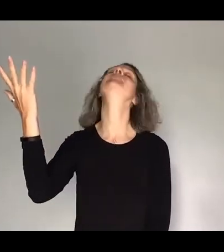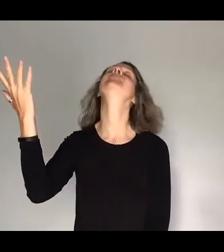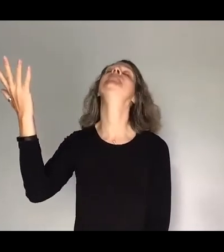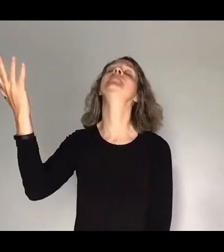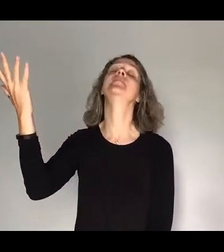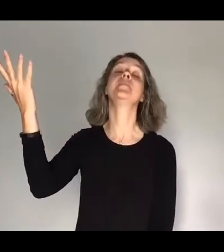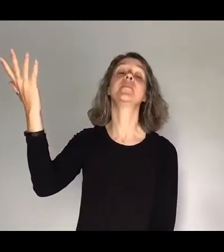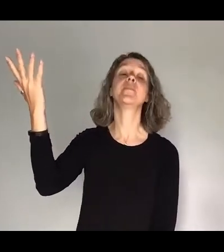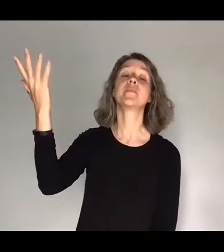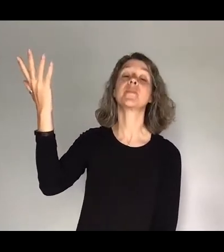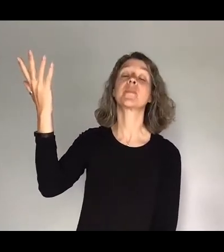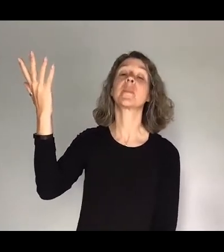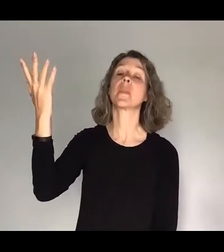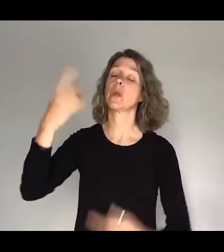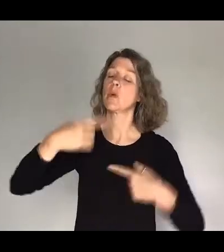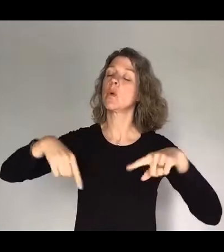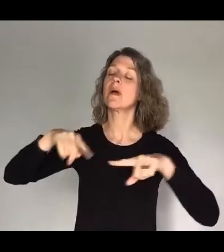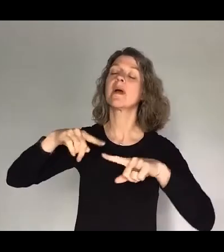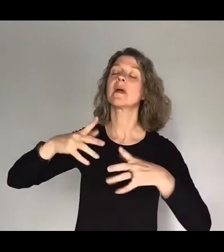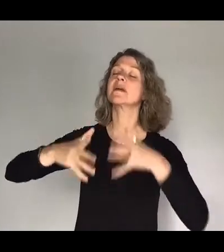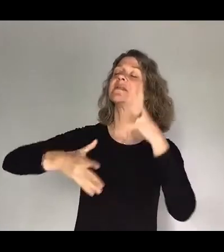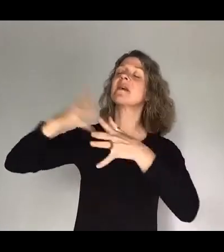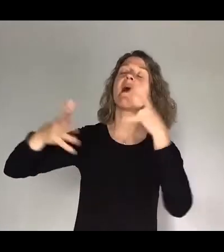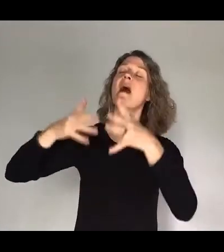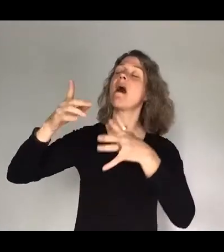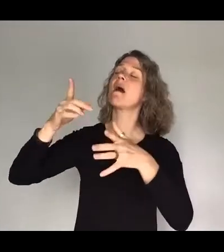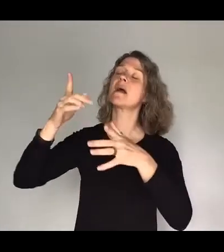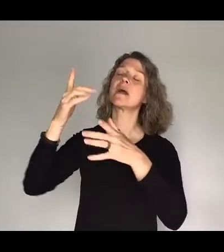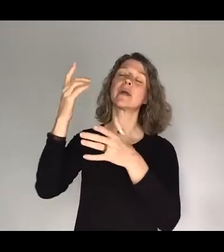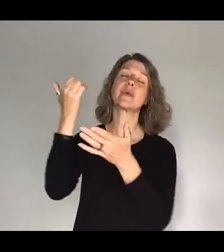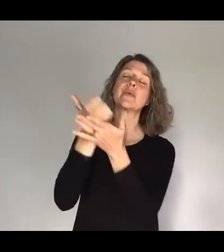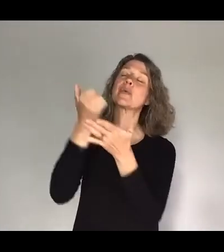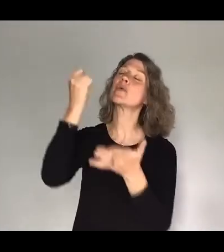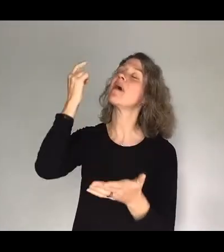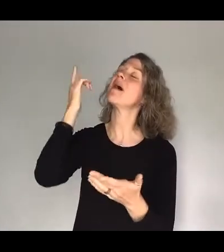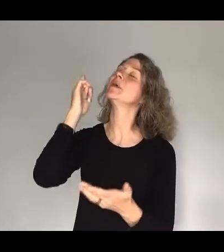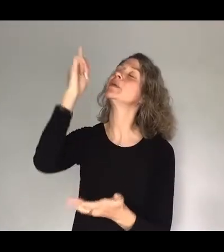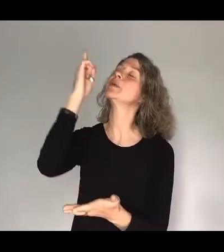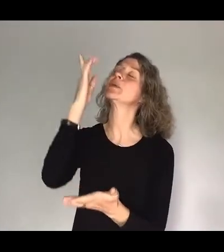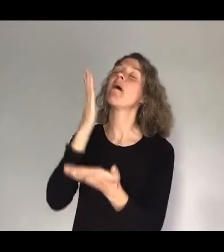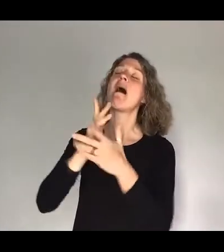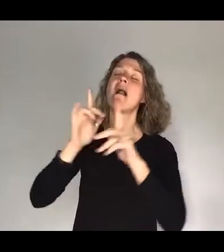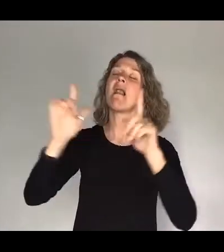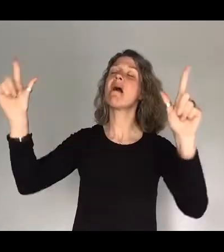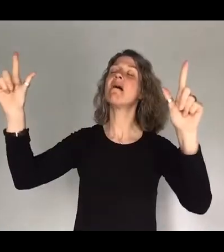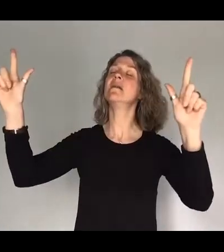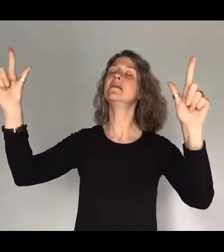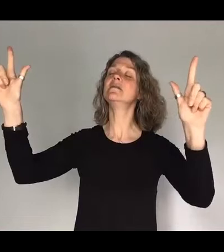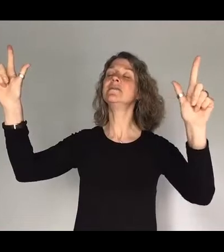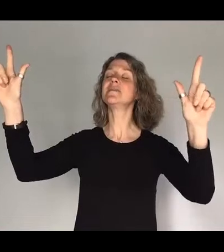We sing great, oh, Lord, it's your breath. And